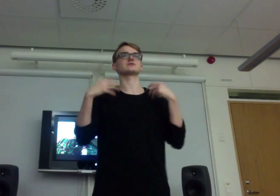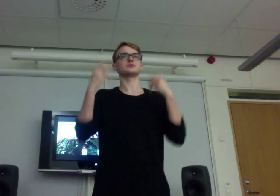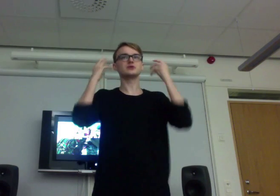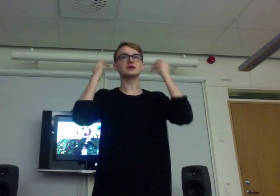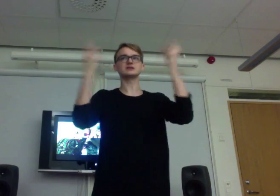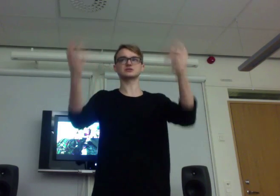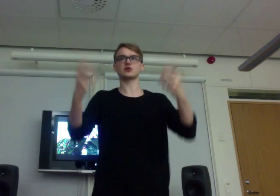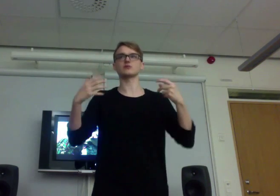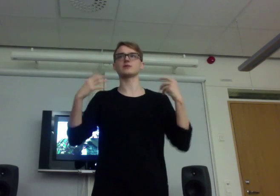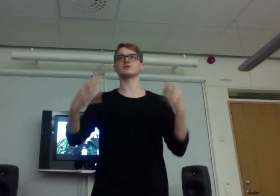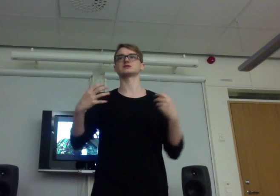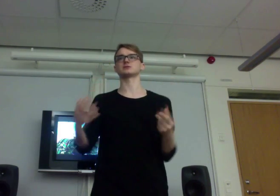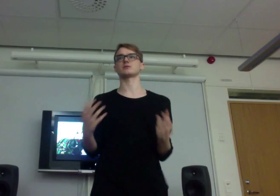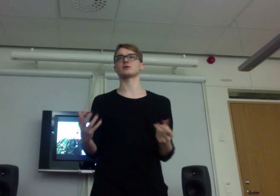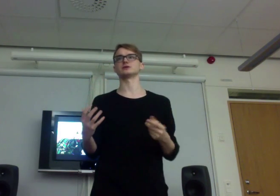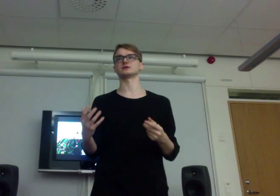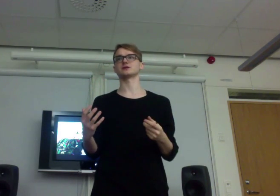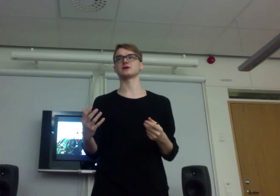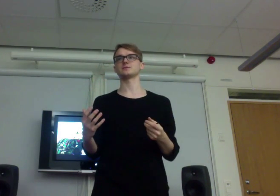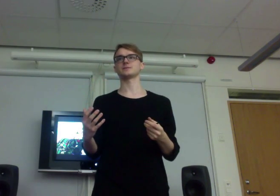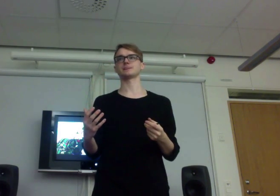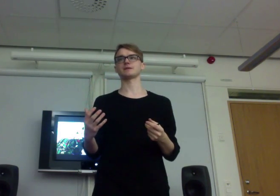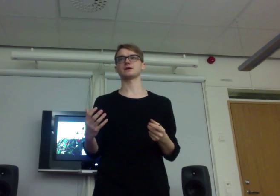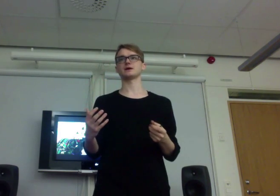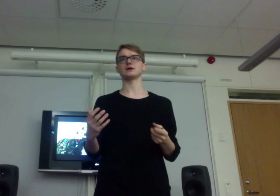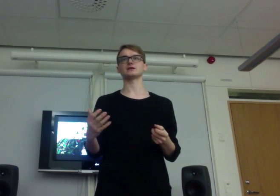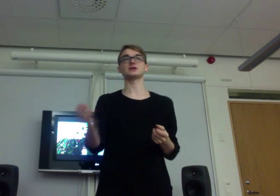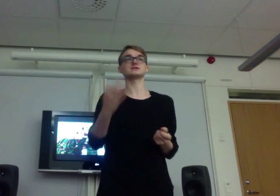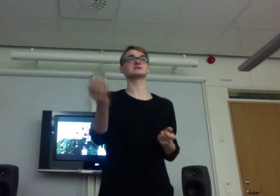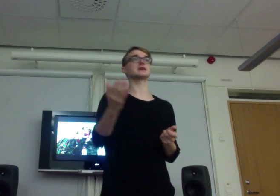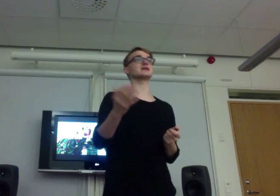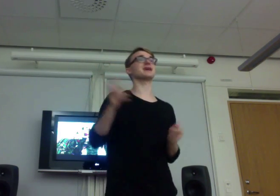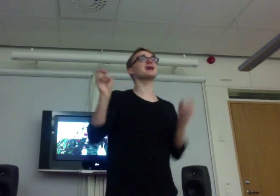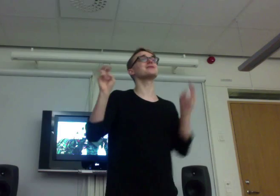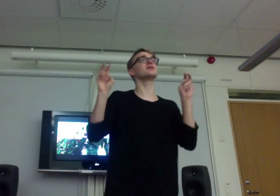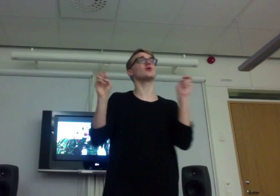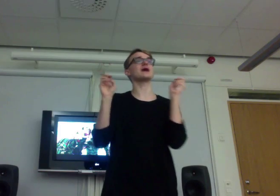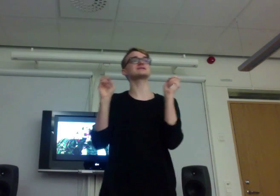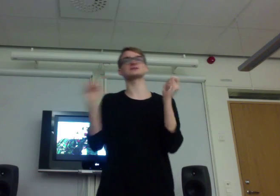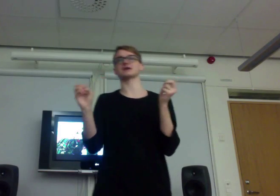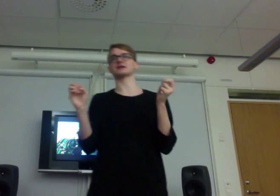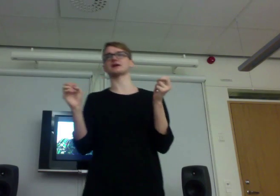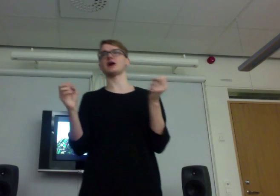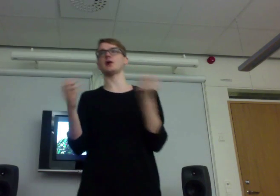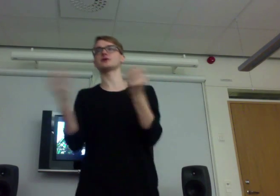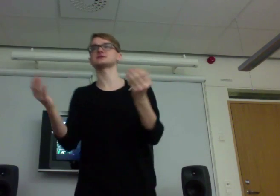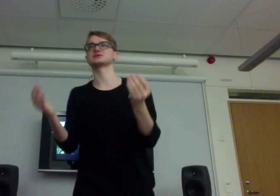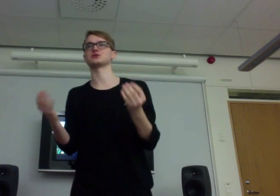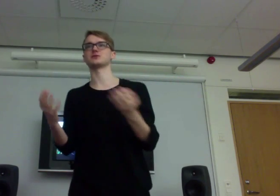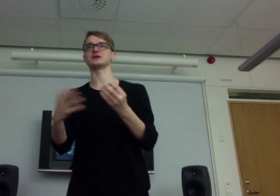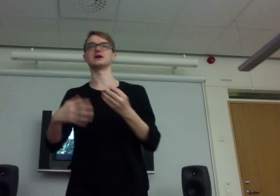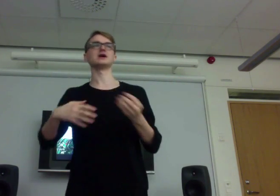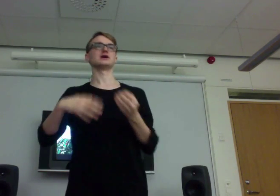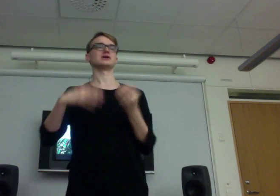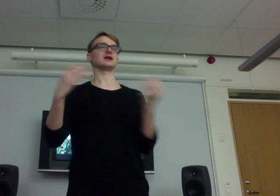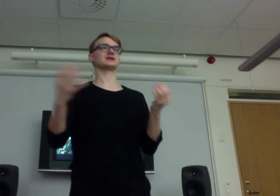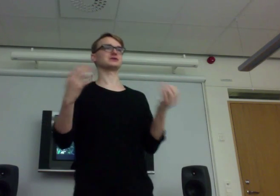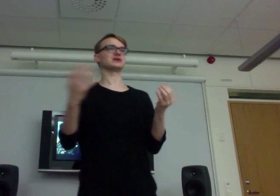really strong memories in my body. It doesn't say that I know exactly How it is to be, like, Trying